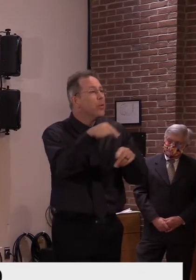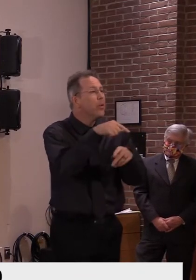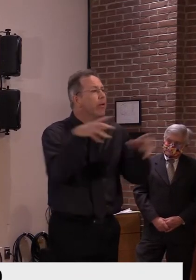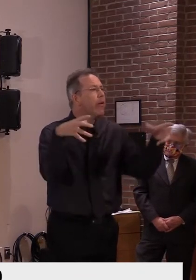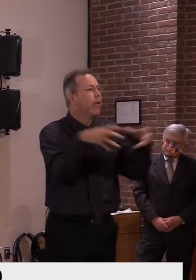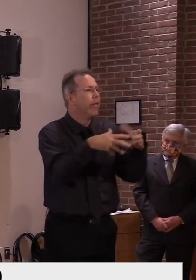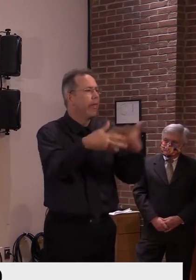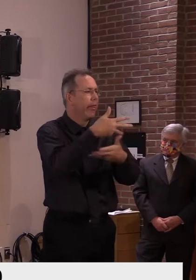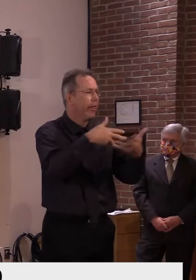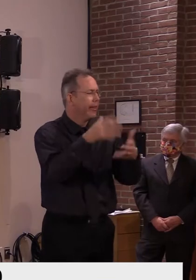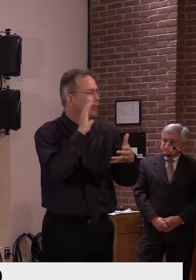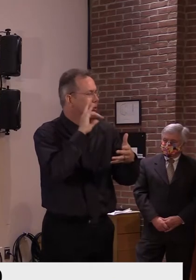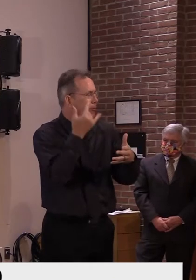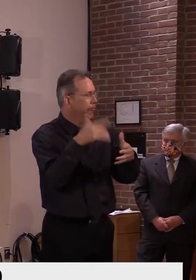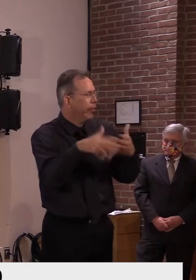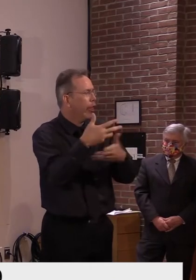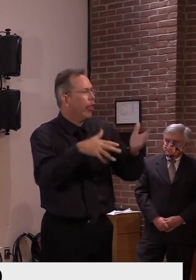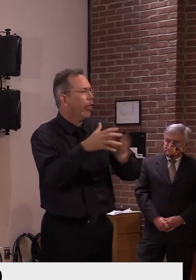Okay, thank you.